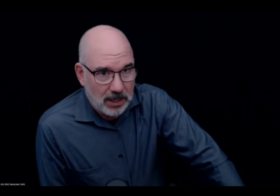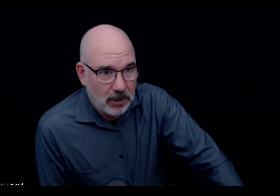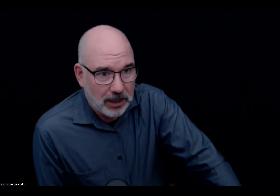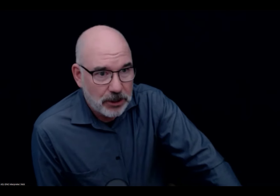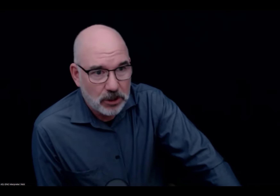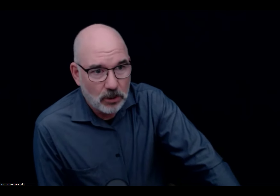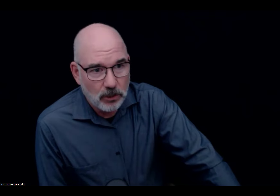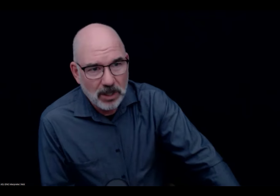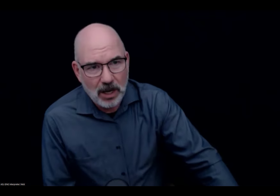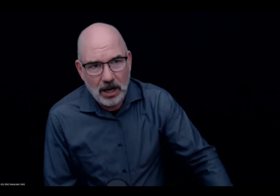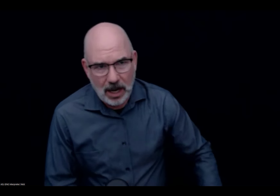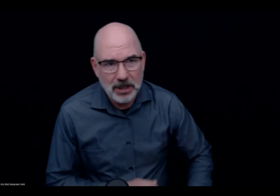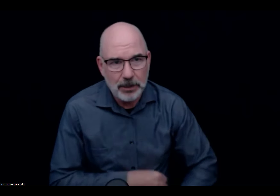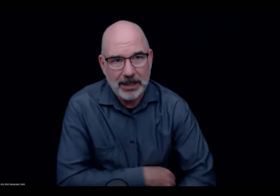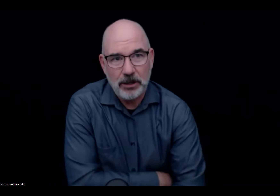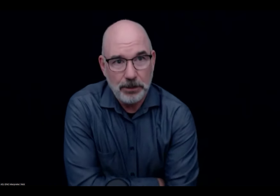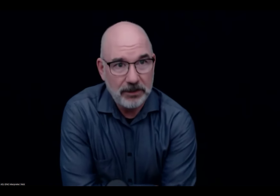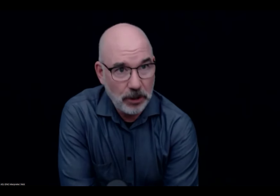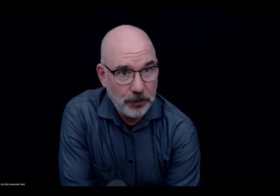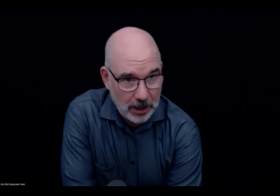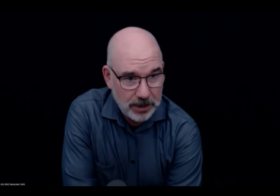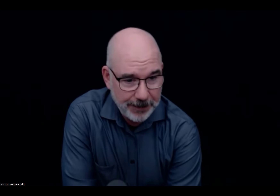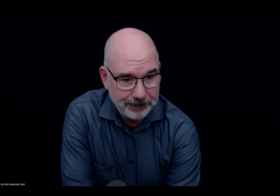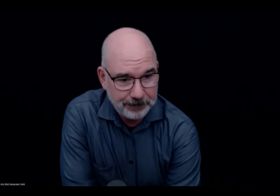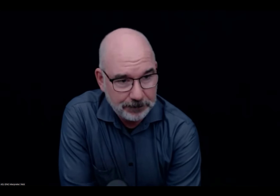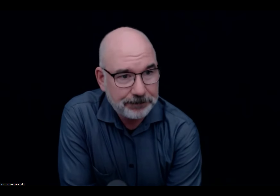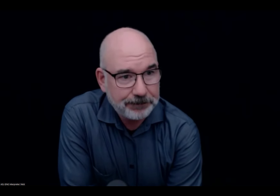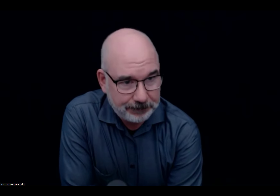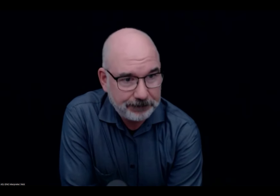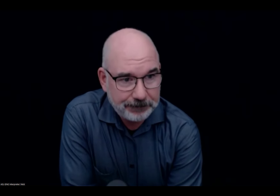giving on the lecture so we'll come to that a bit later but good for now yeah